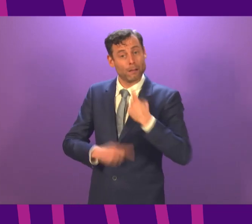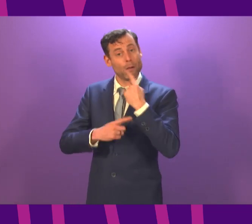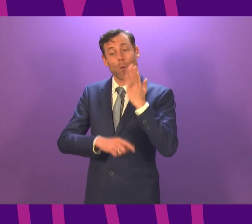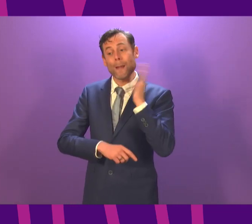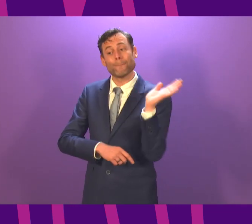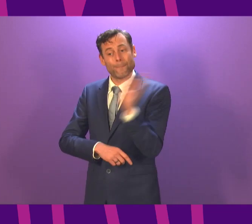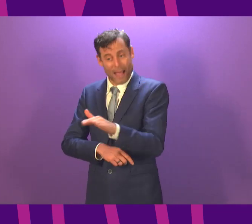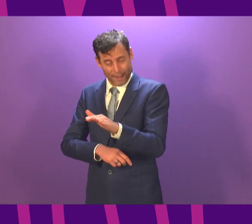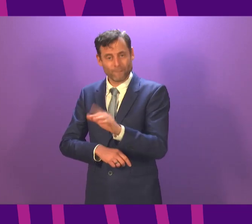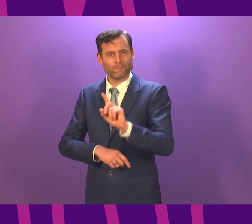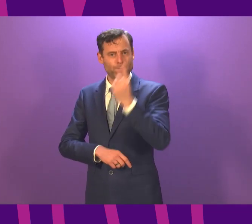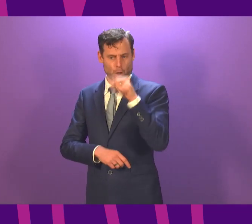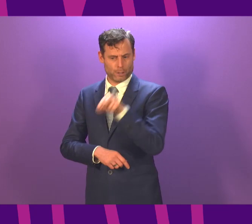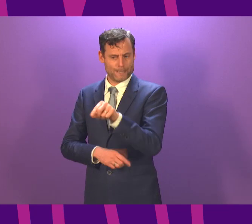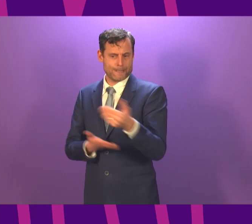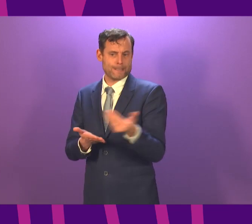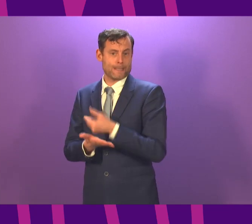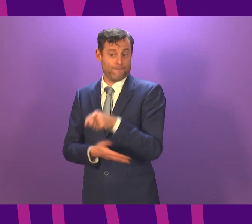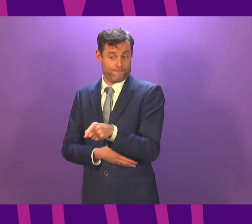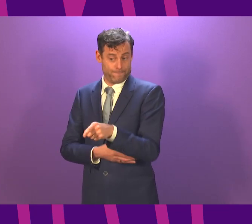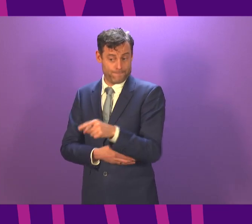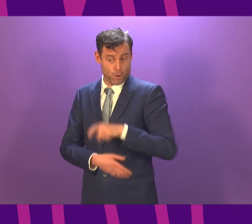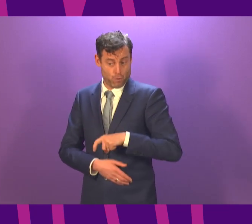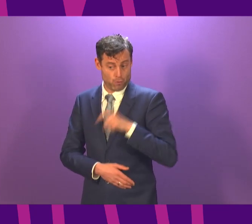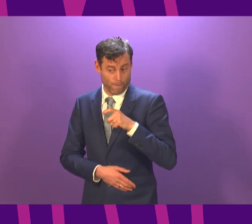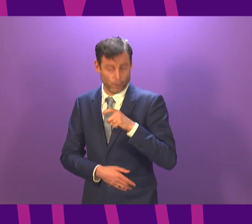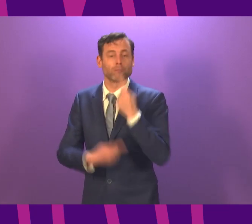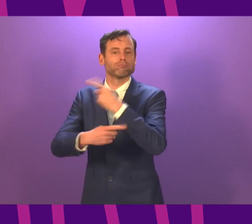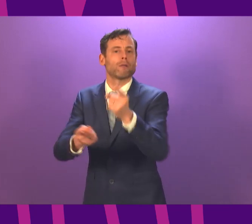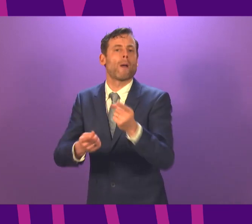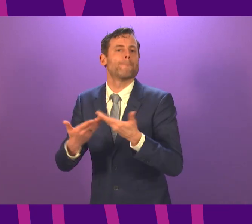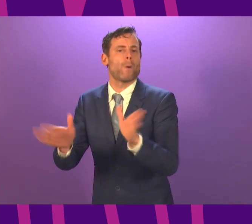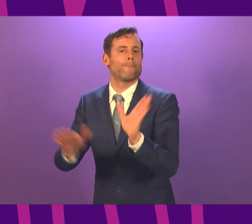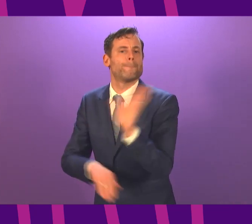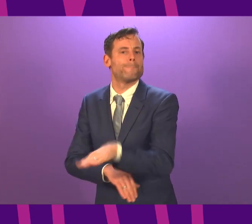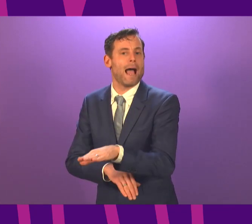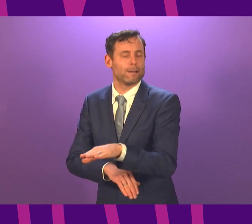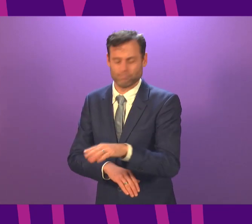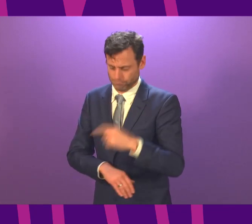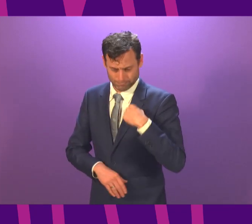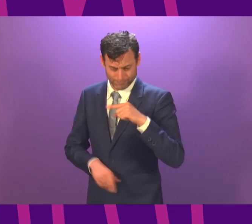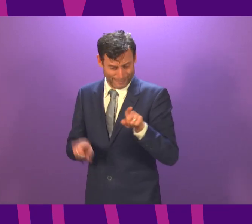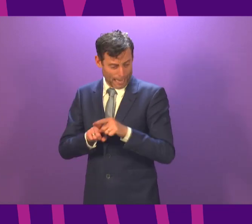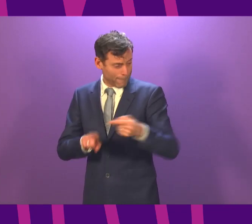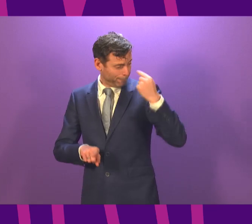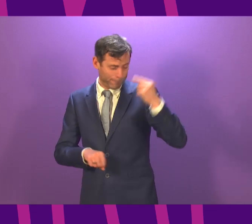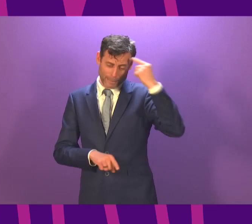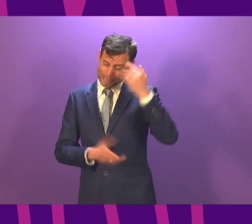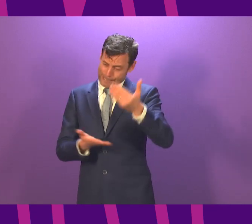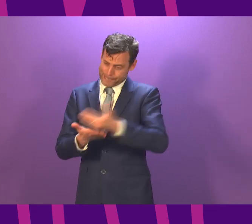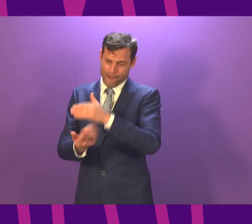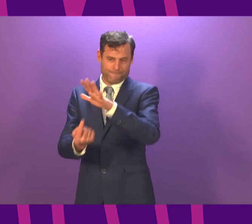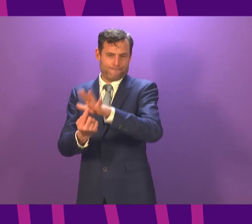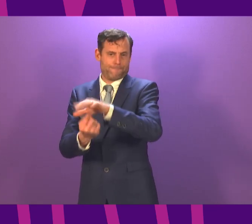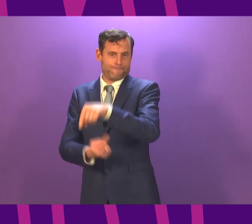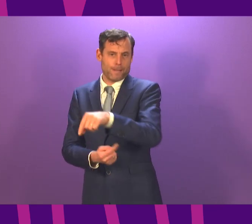in the advice we get about the safety of schools. That's been true in the past. And in these changed circumstances, it will be true in future. Finally, on vaccination,